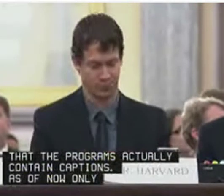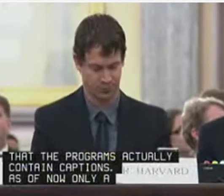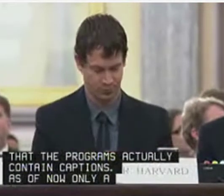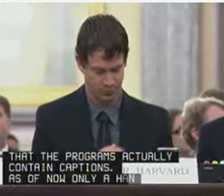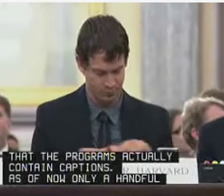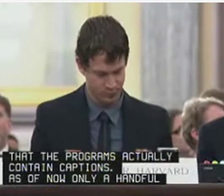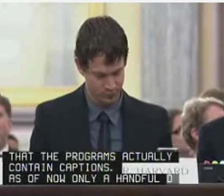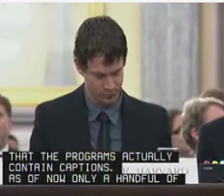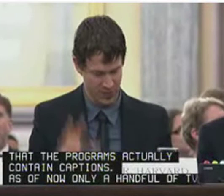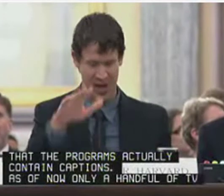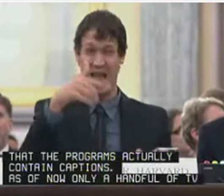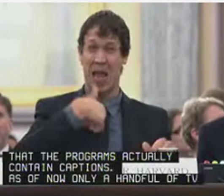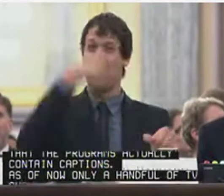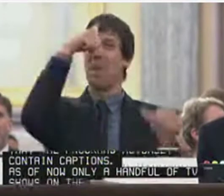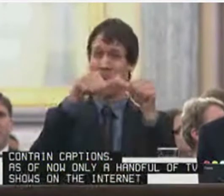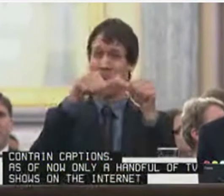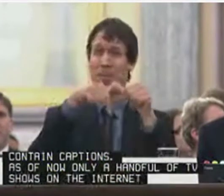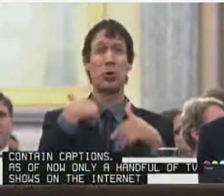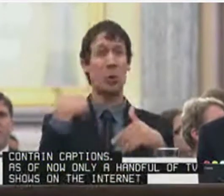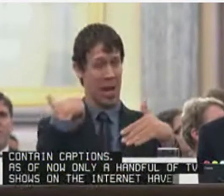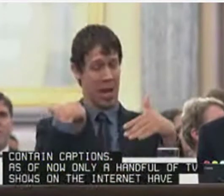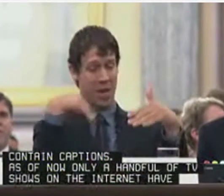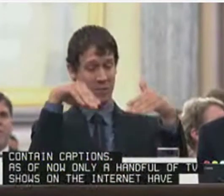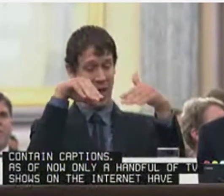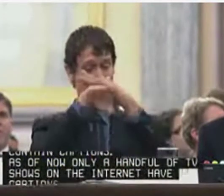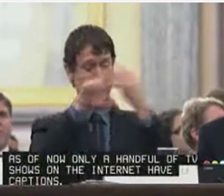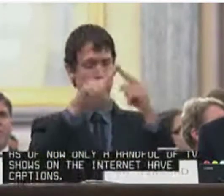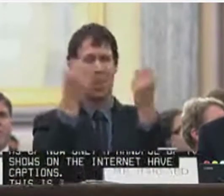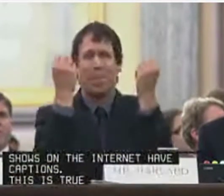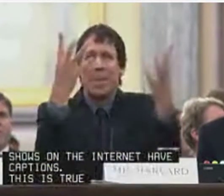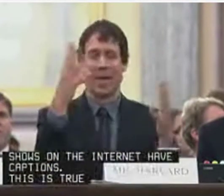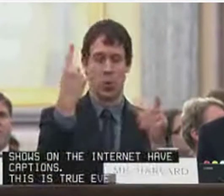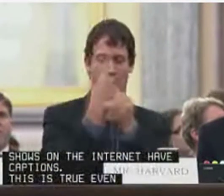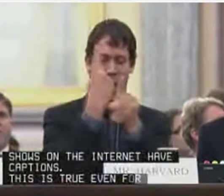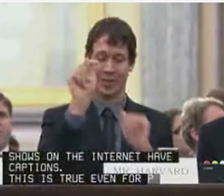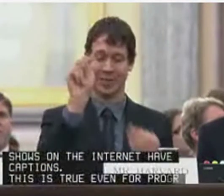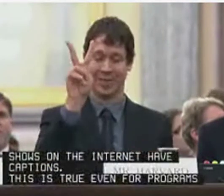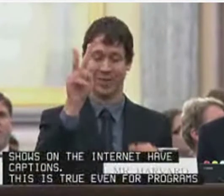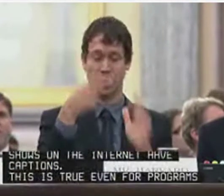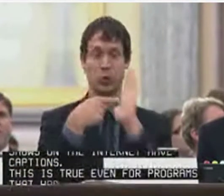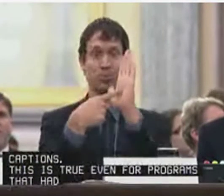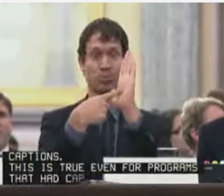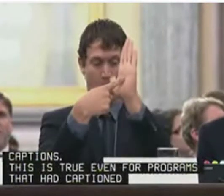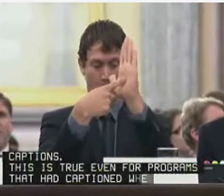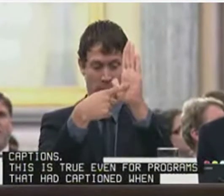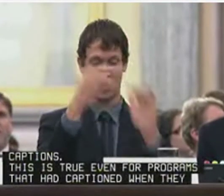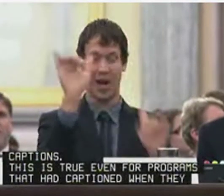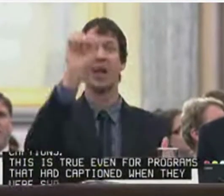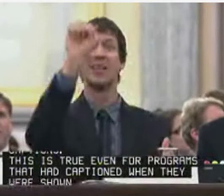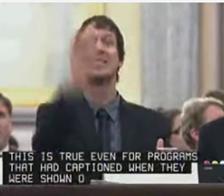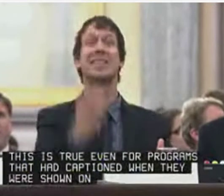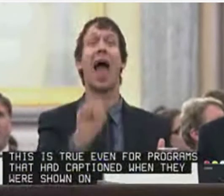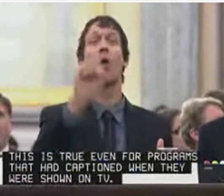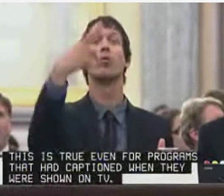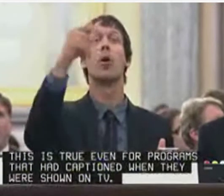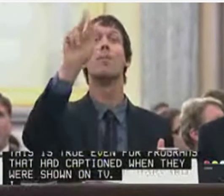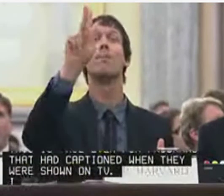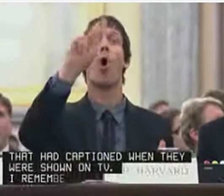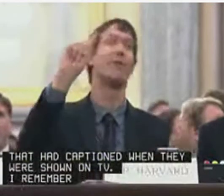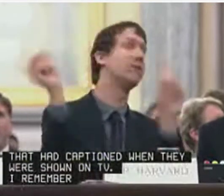true even for programs that had captions when they were shown on TV. I remember not having access to many regular TV programs. Like when